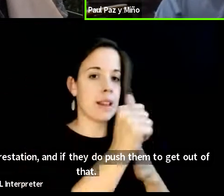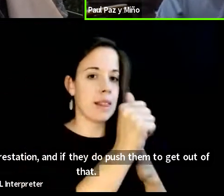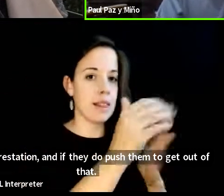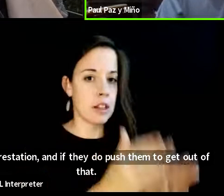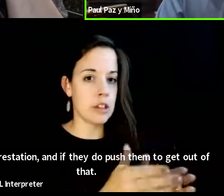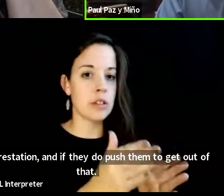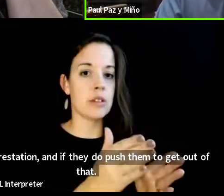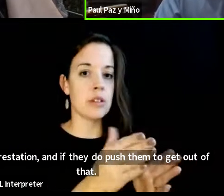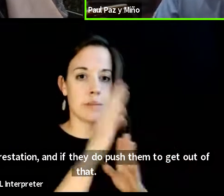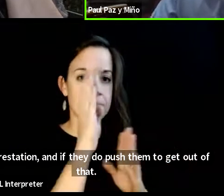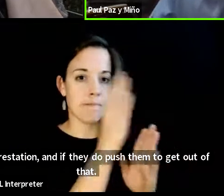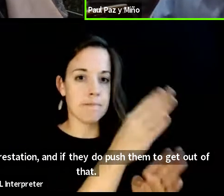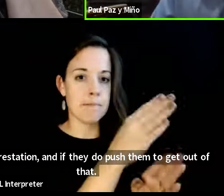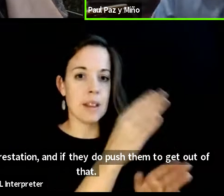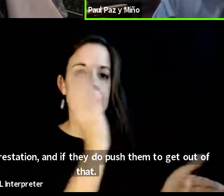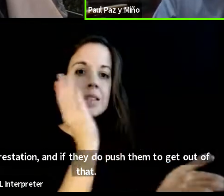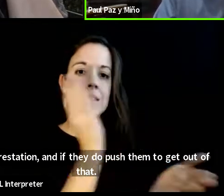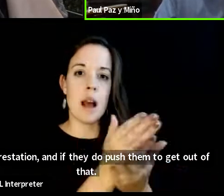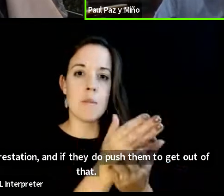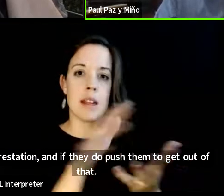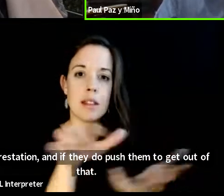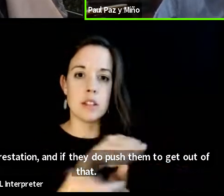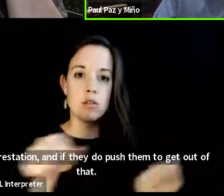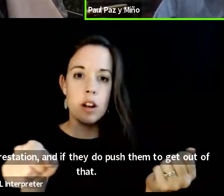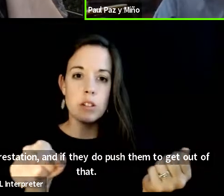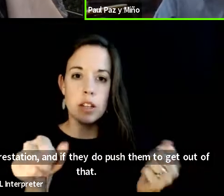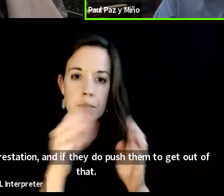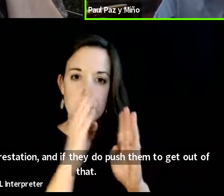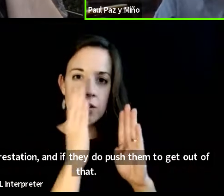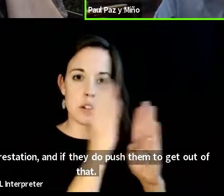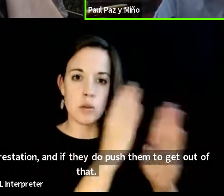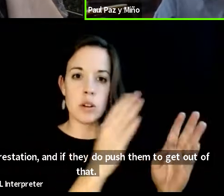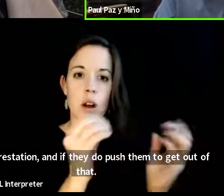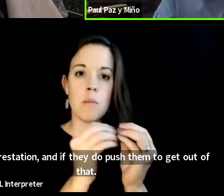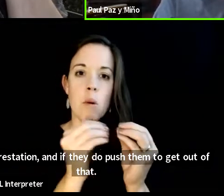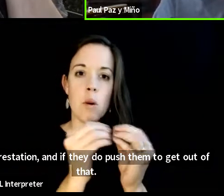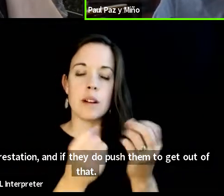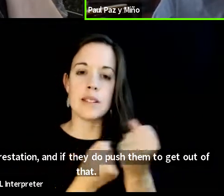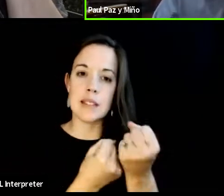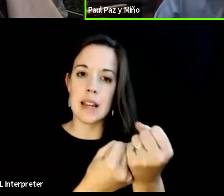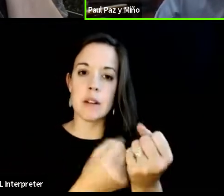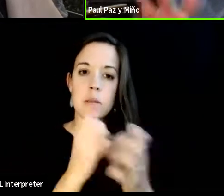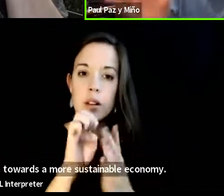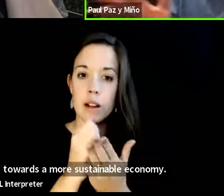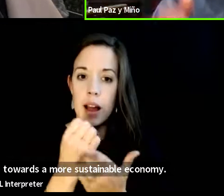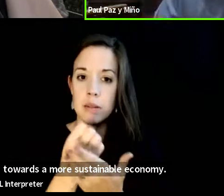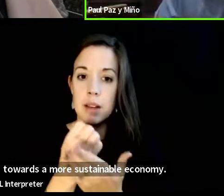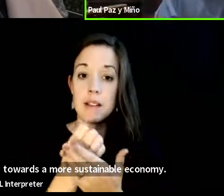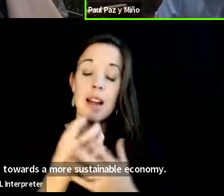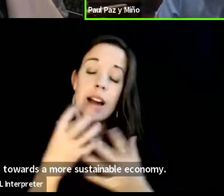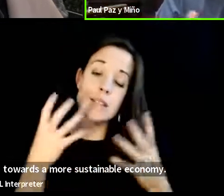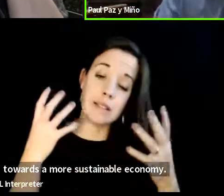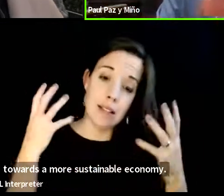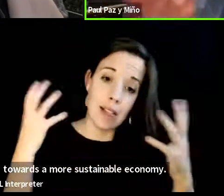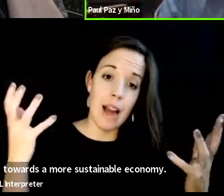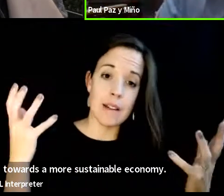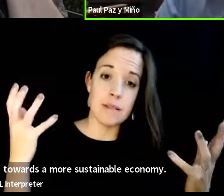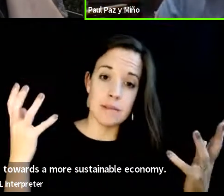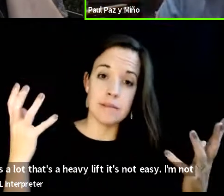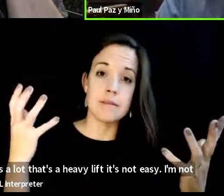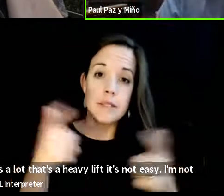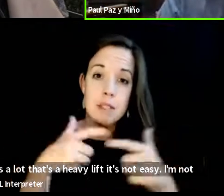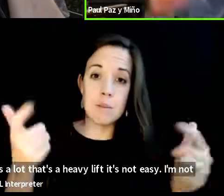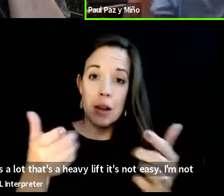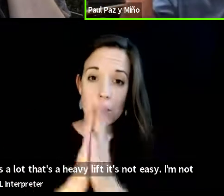of stopping the destruction and moving towards a more sustainable economy that's a lot that's a heavy lift it's not easy i'm not